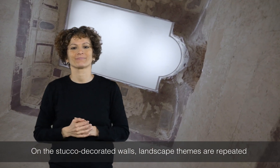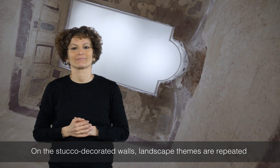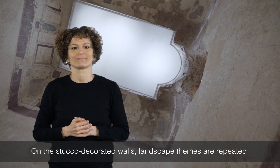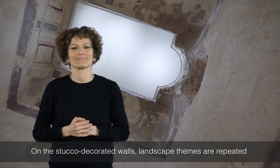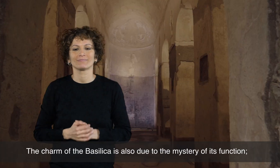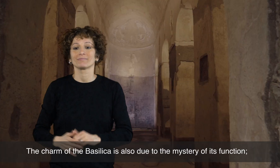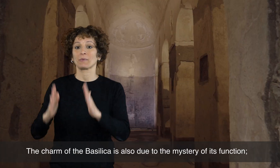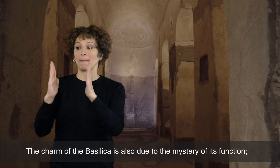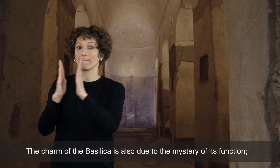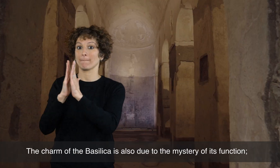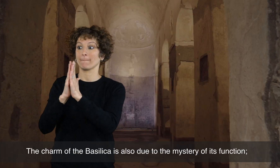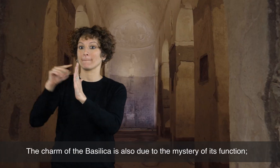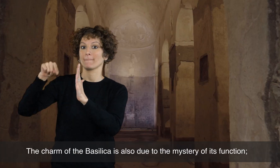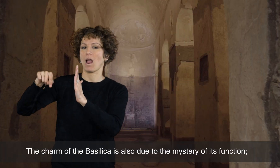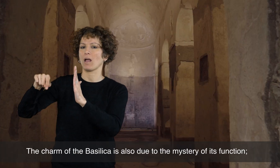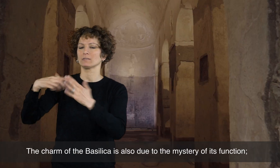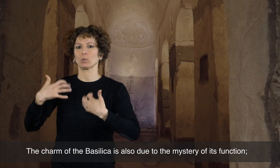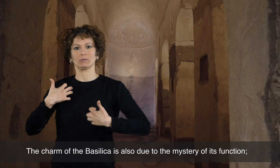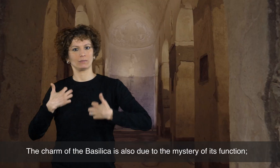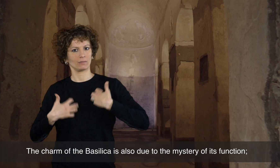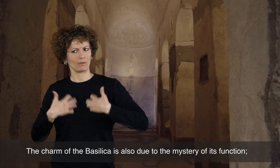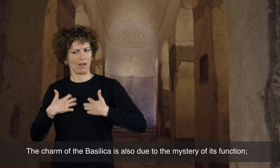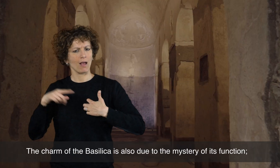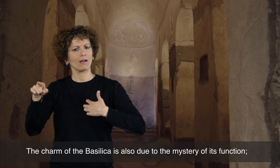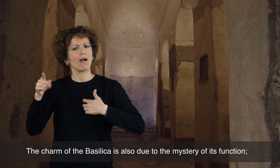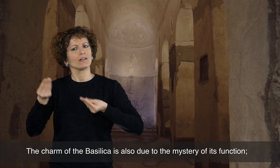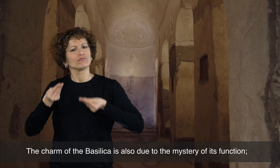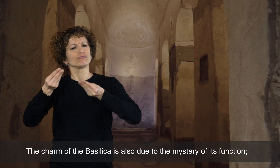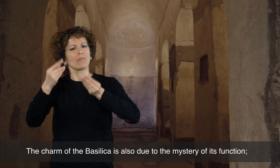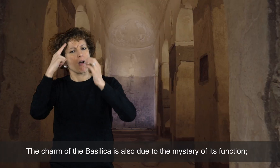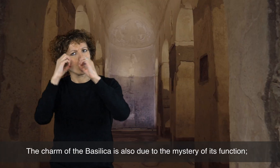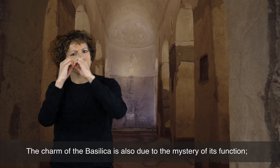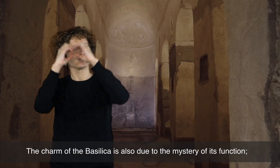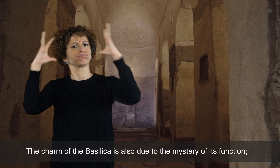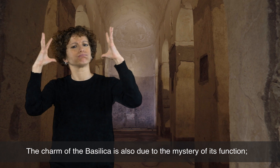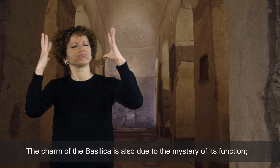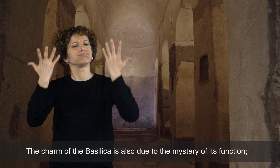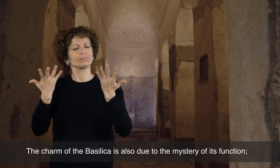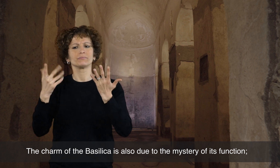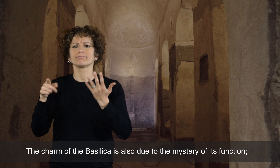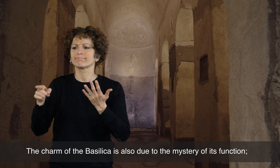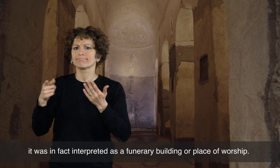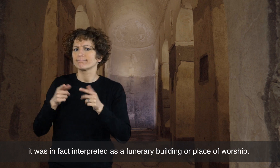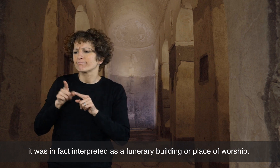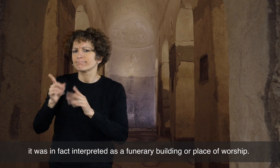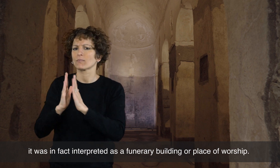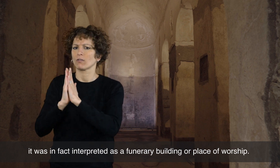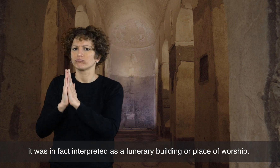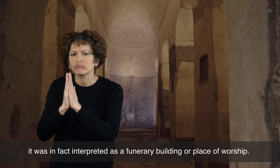The charm of the basilica is also due to the mystery of its function. It was in fact